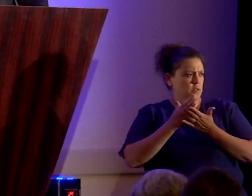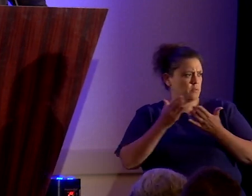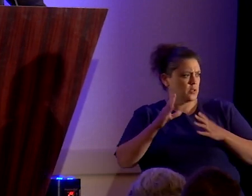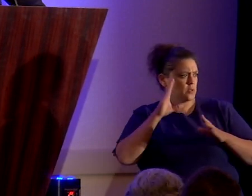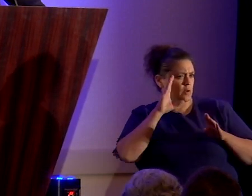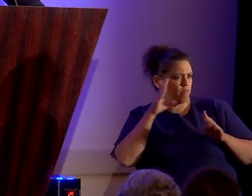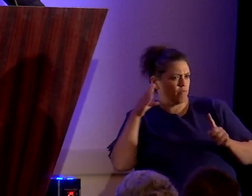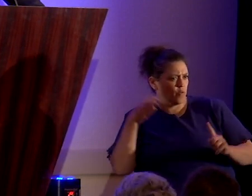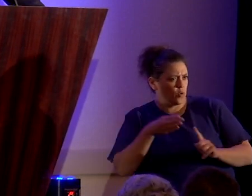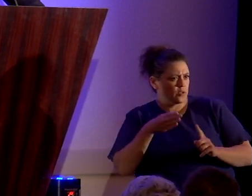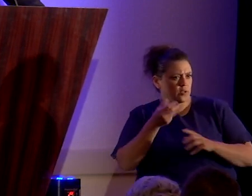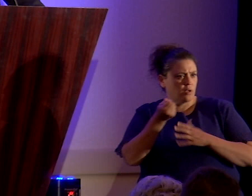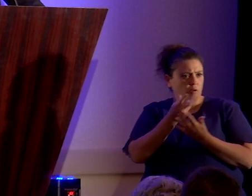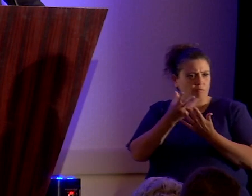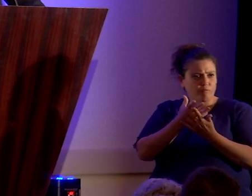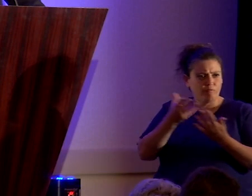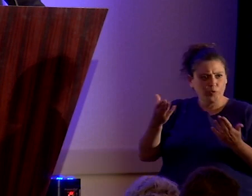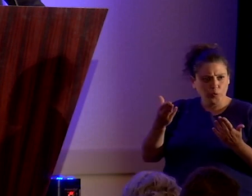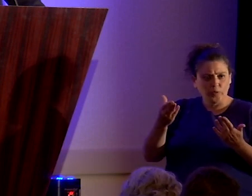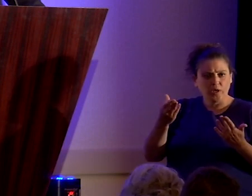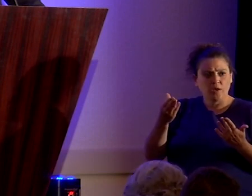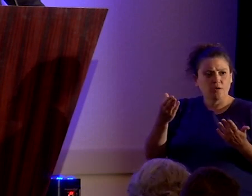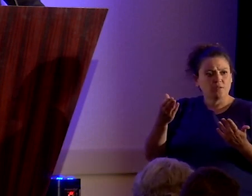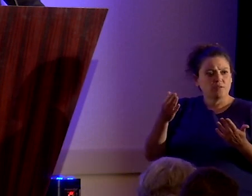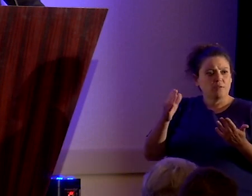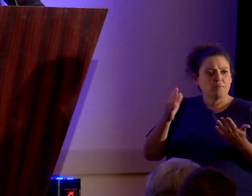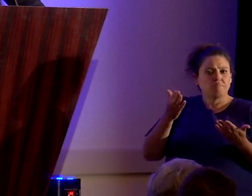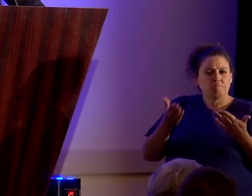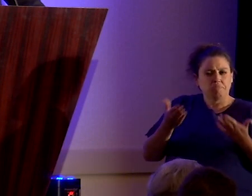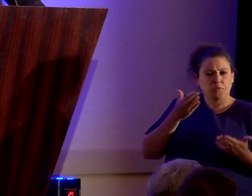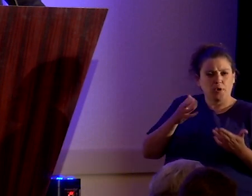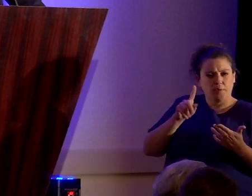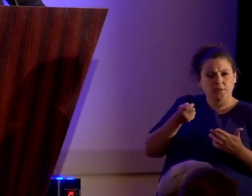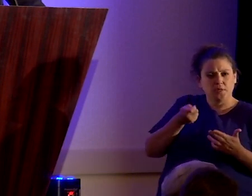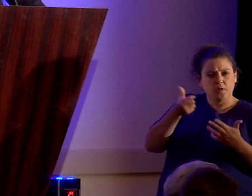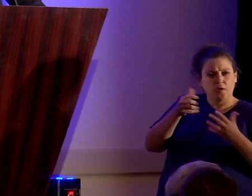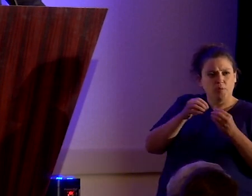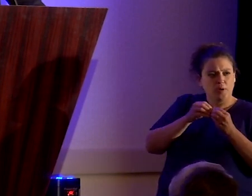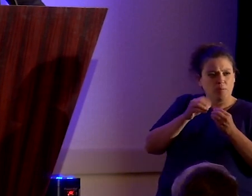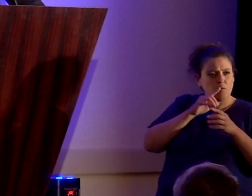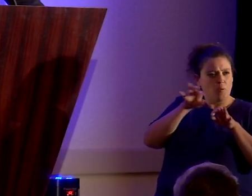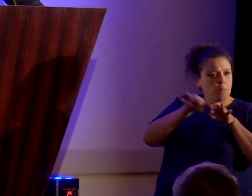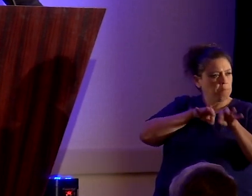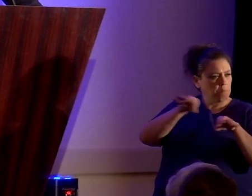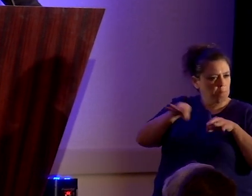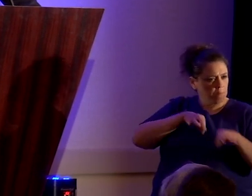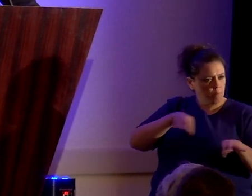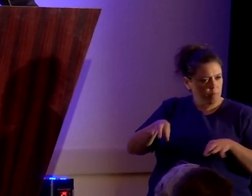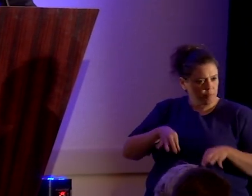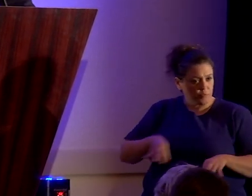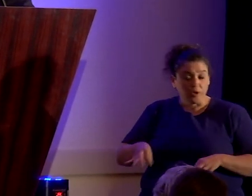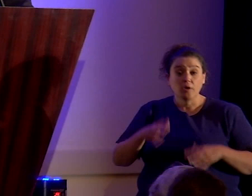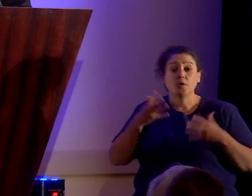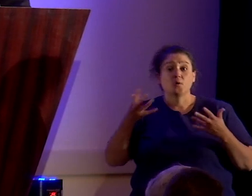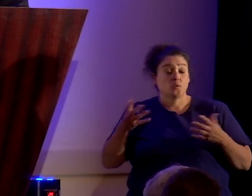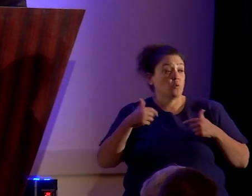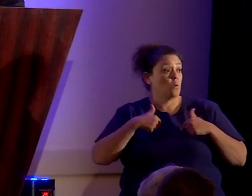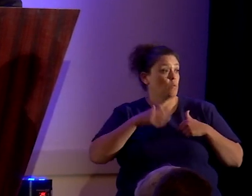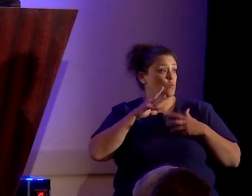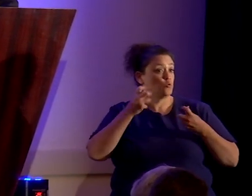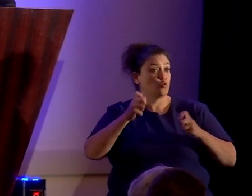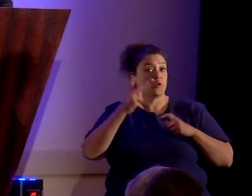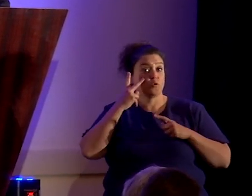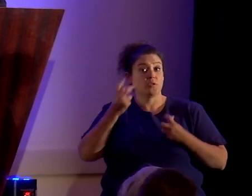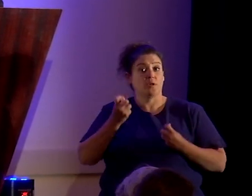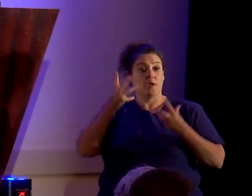focus in on just a few things that perhaps need a little more embroidery. But we will try to see